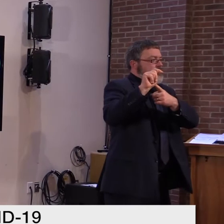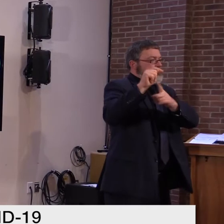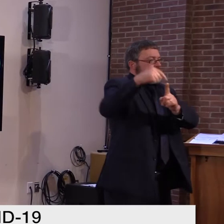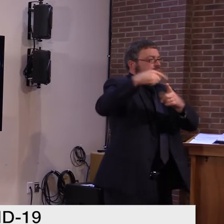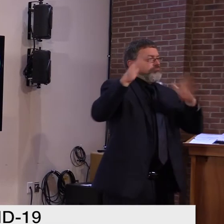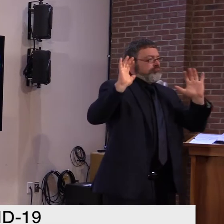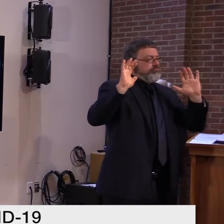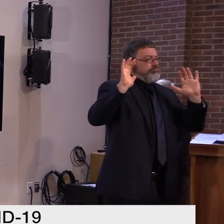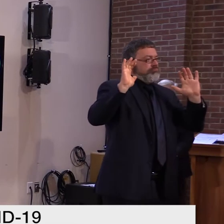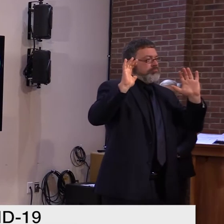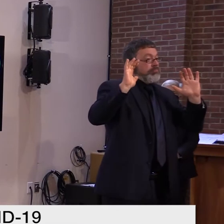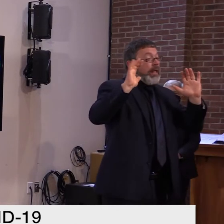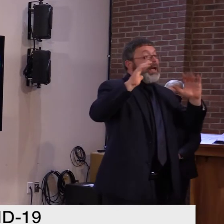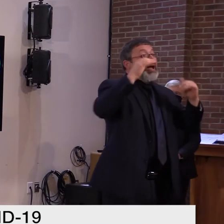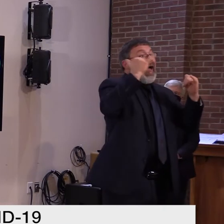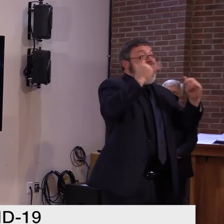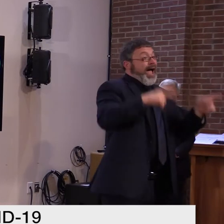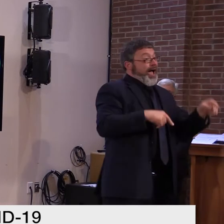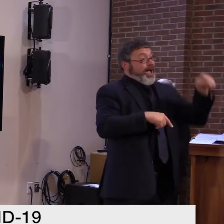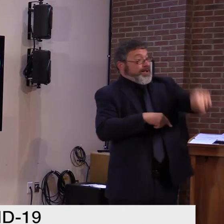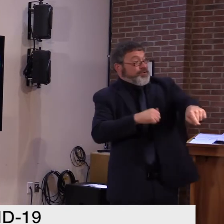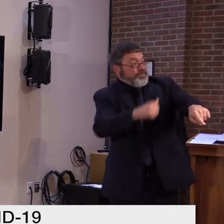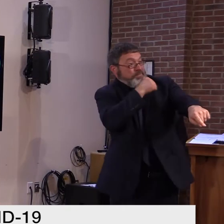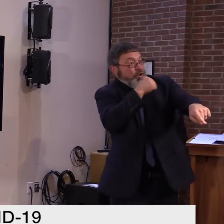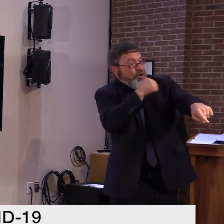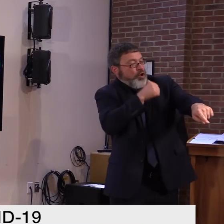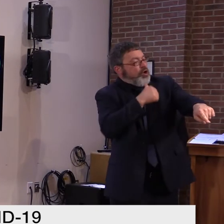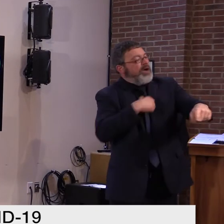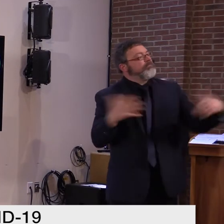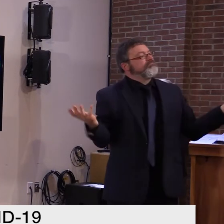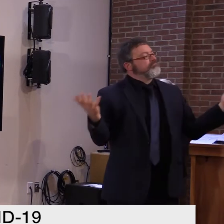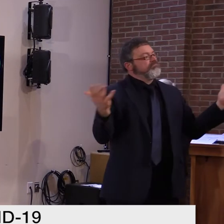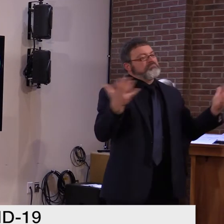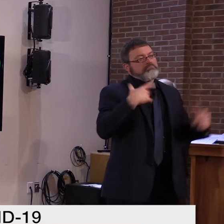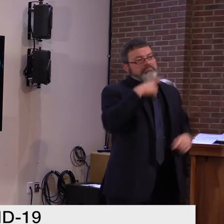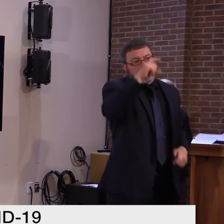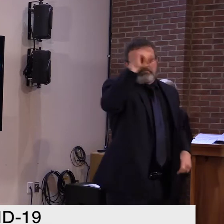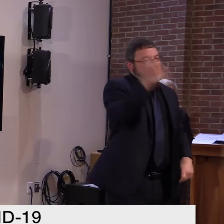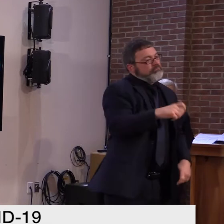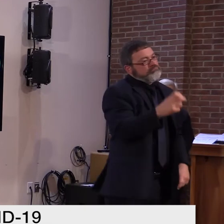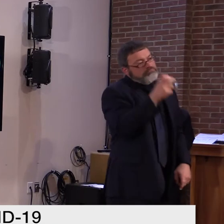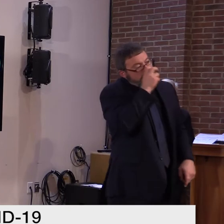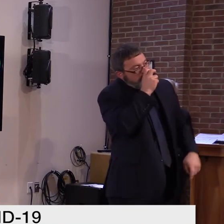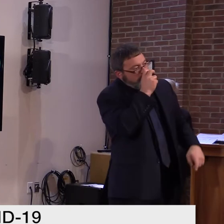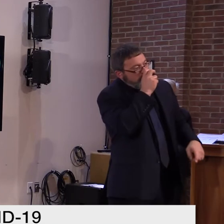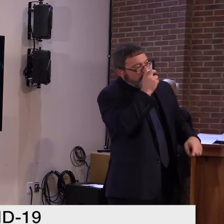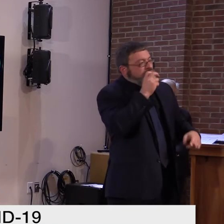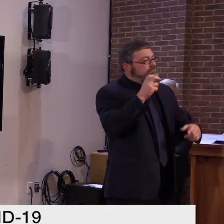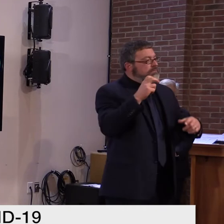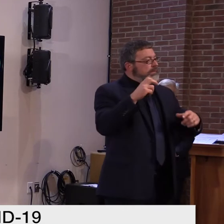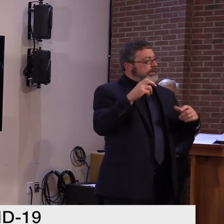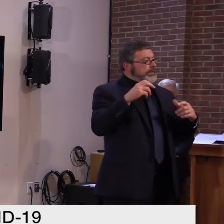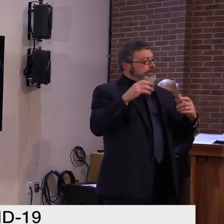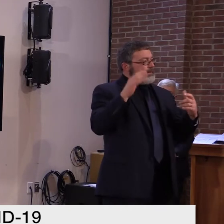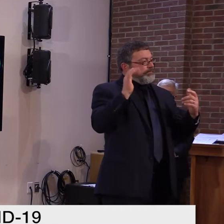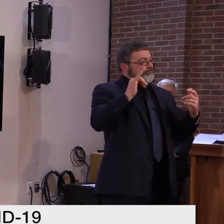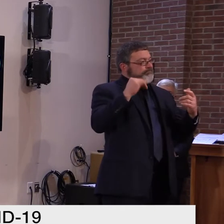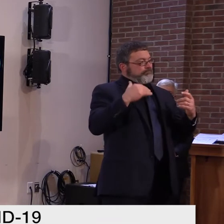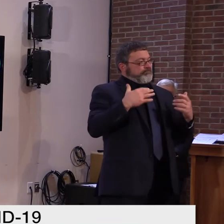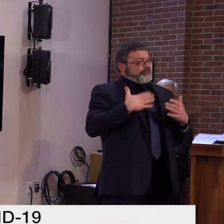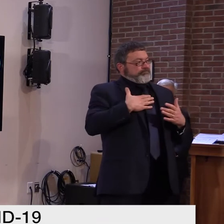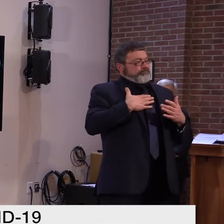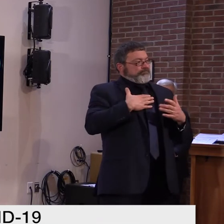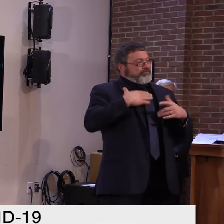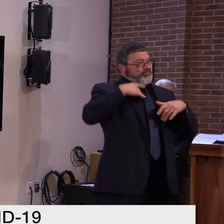to take whatever remaining CRF funds we have left over. We've set aside